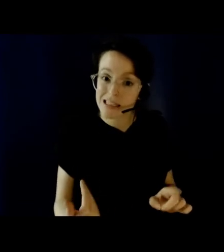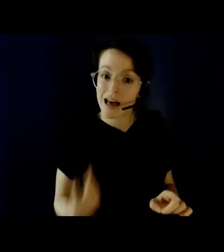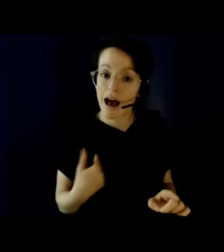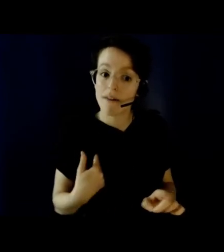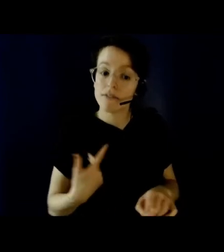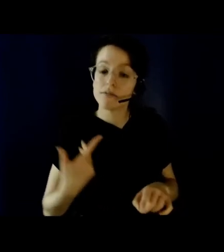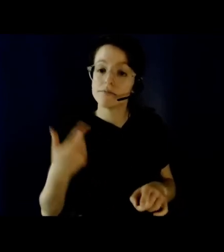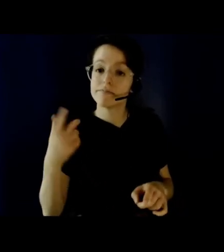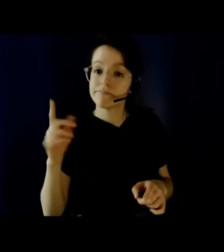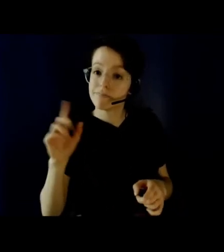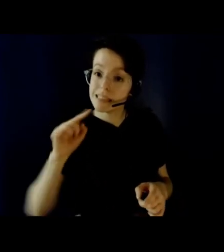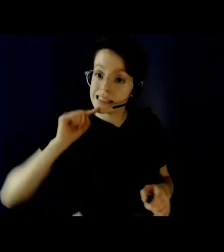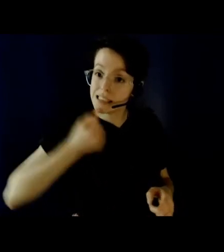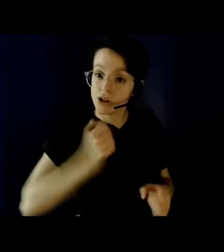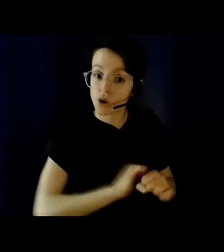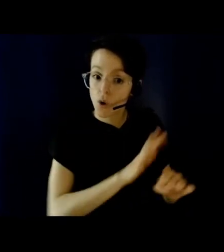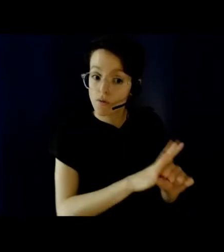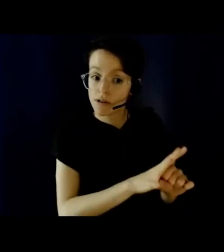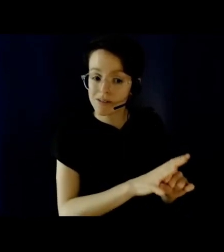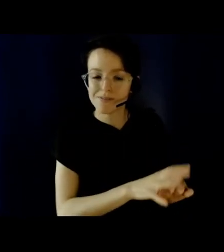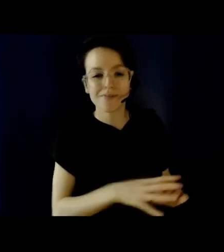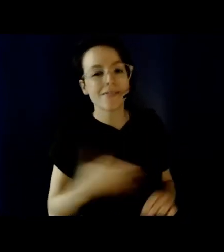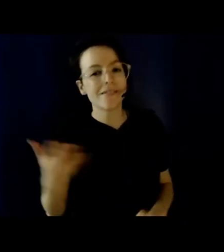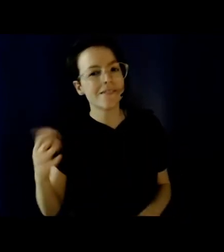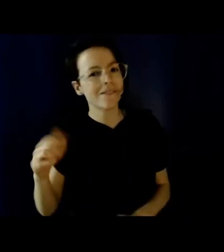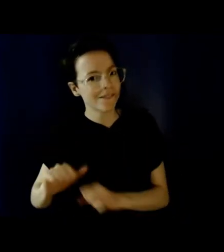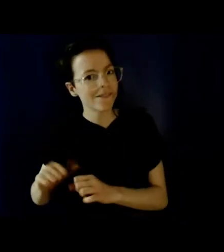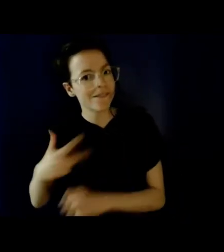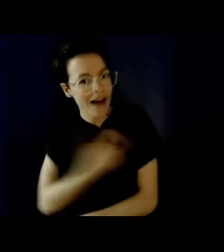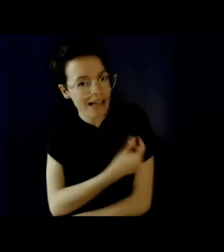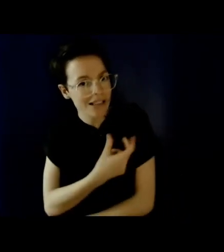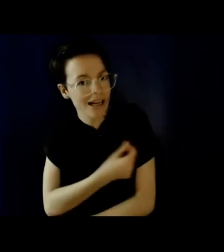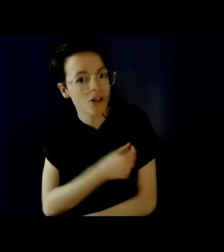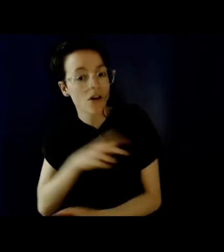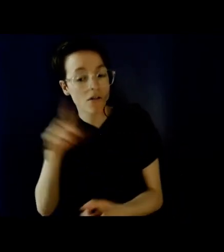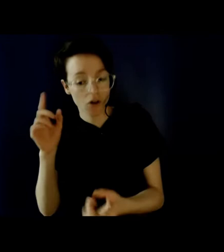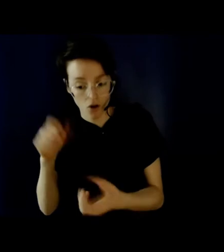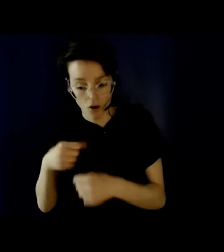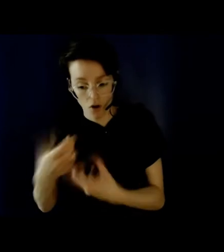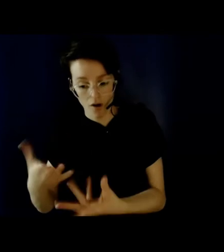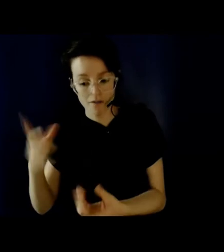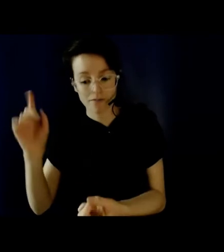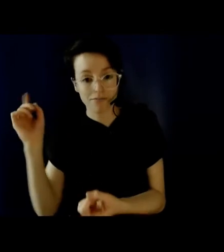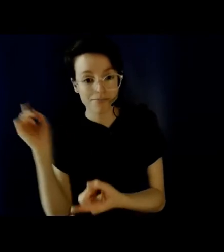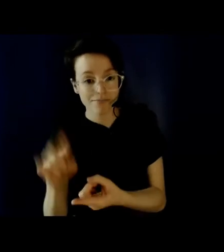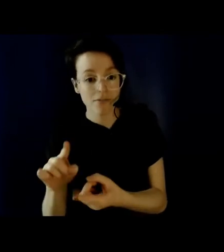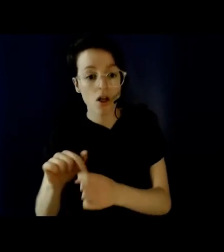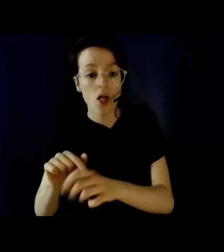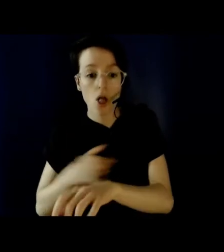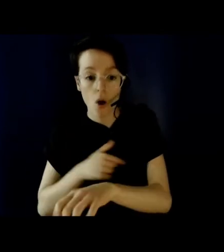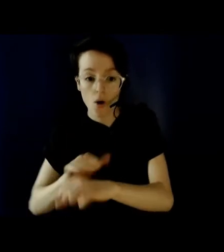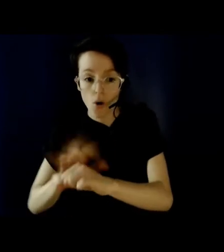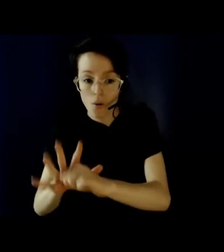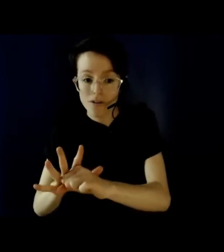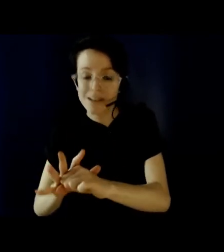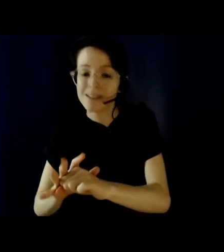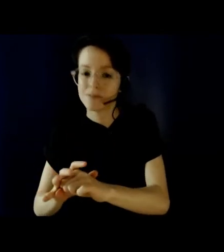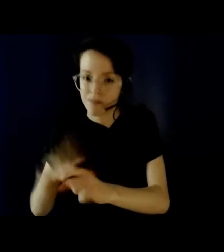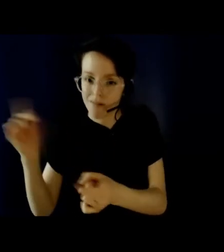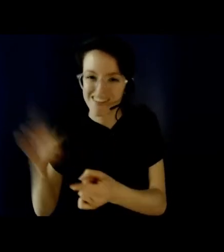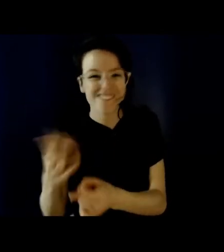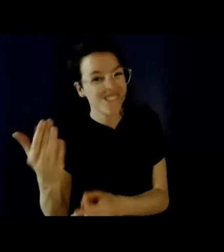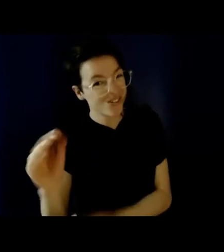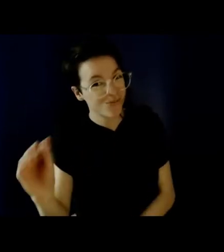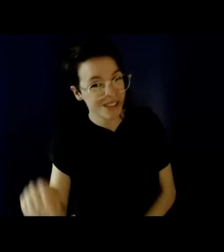reduce the incidence of long COVID by 15%. This is also a risk that a person runs with each new infection, you don't become more